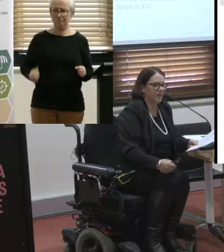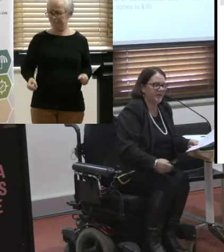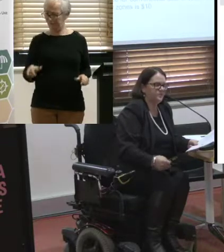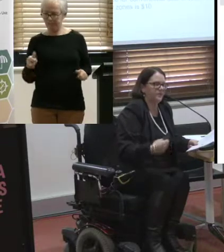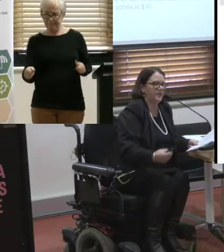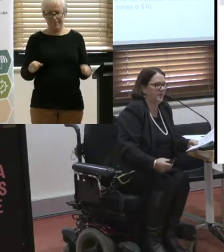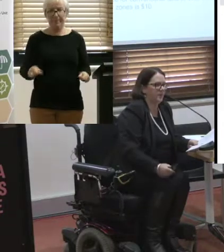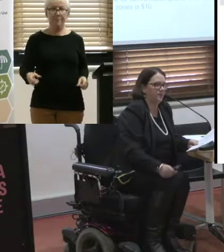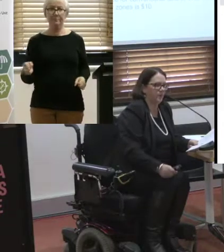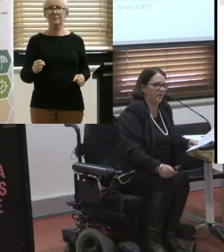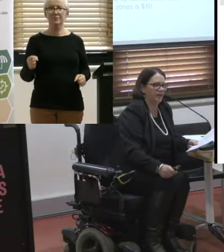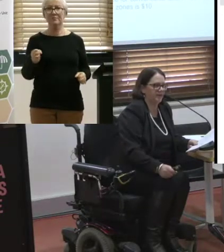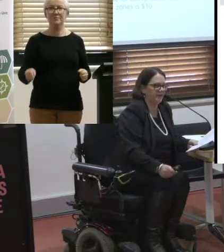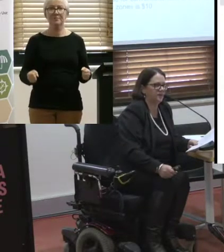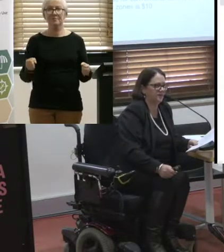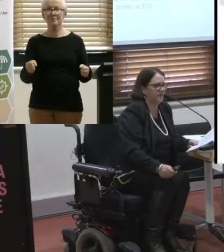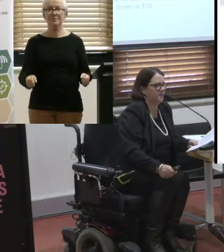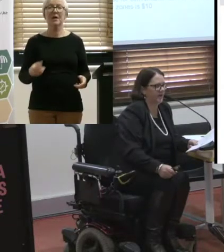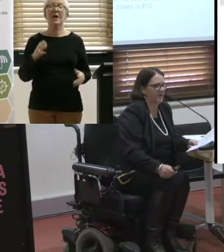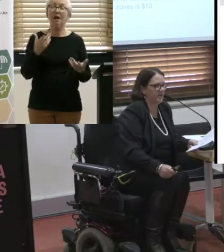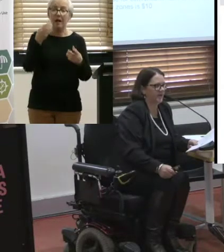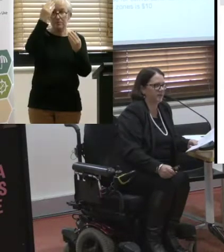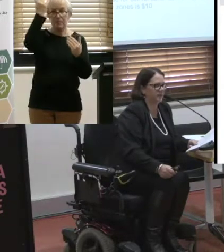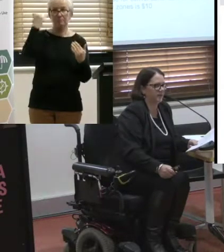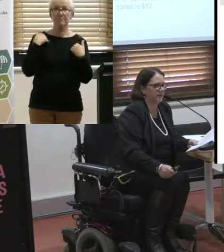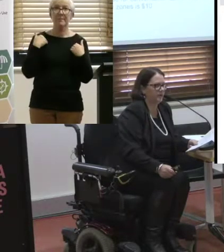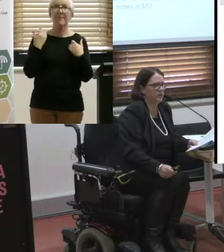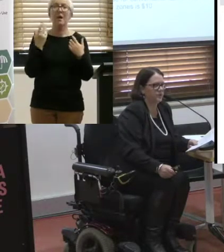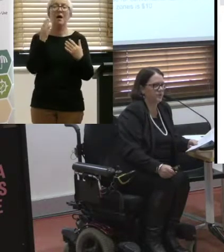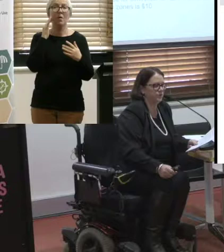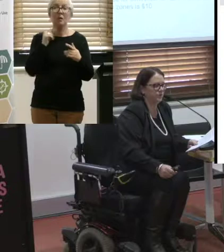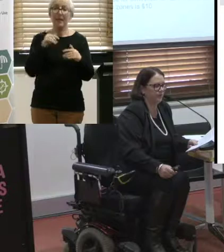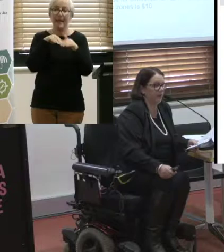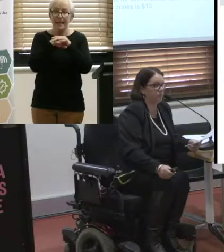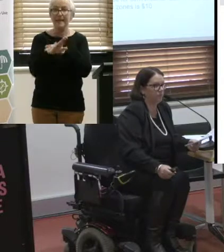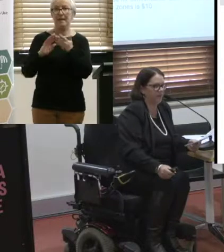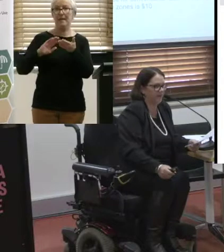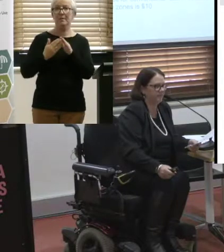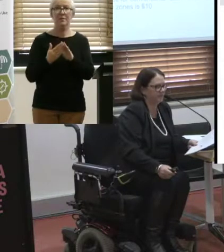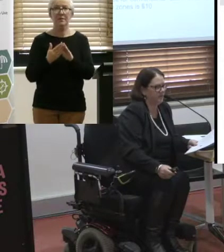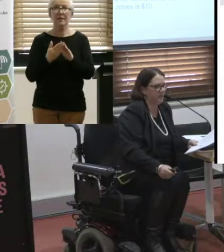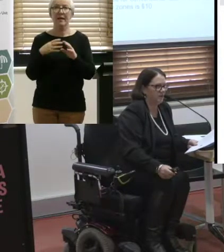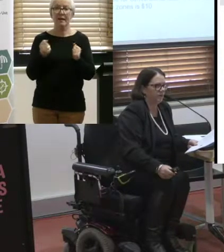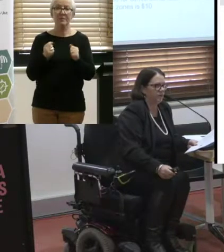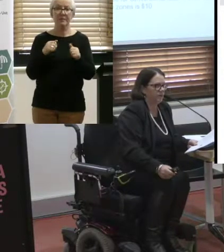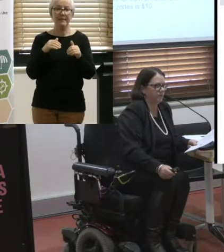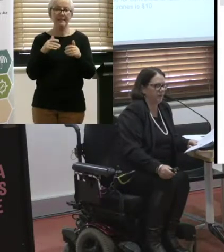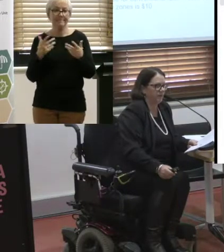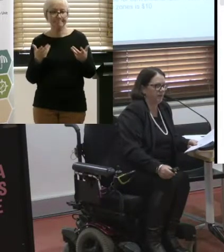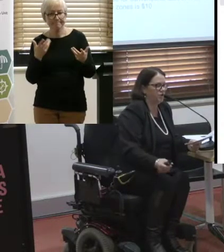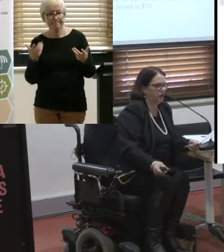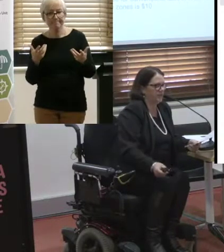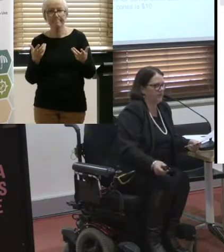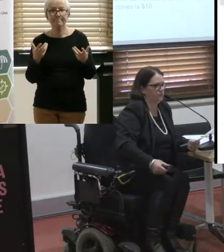But we need to remember that when we're getting in and around about in our community we need to be able to be, you know,